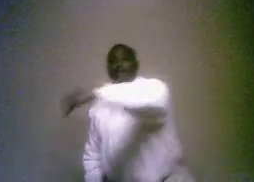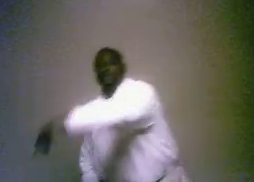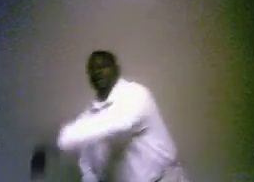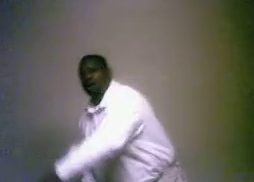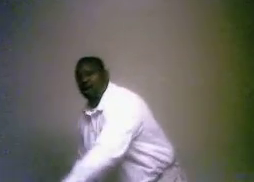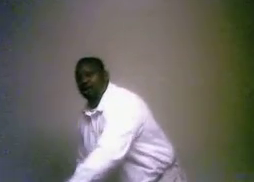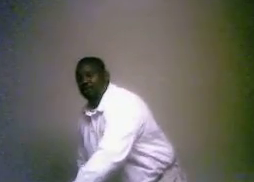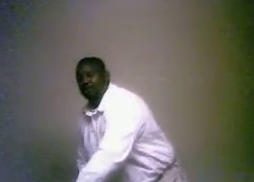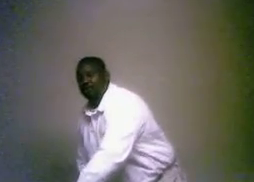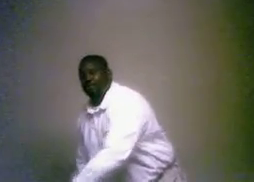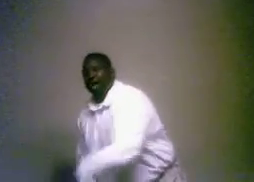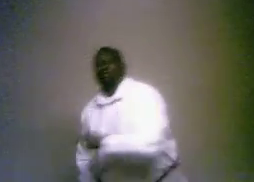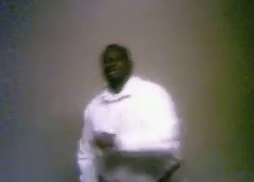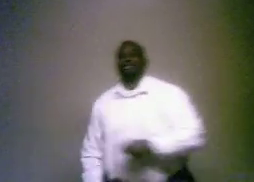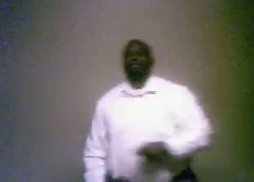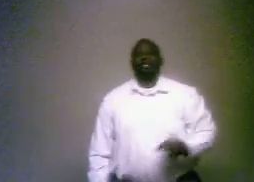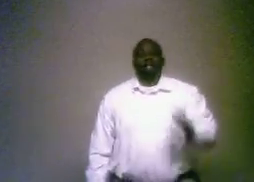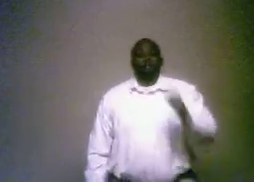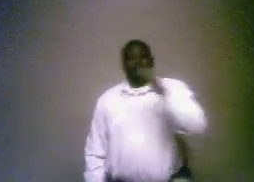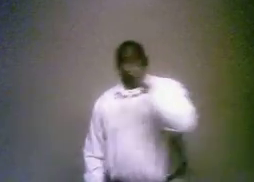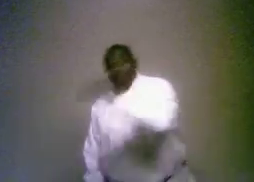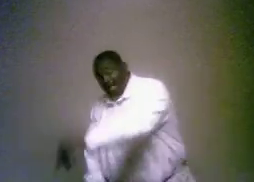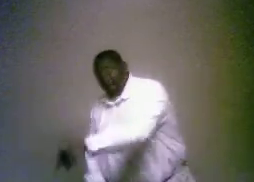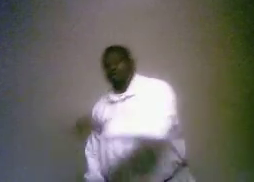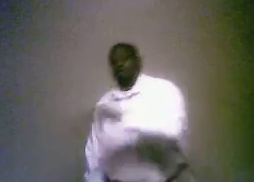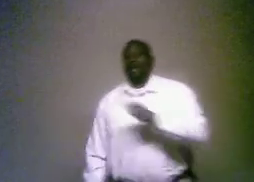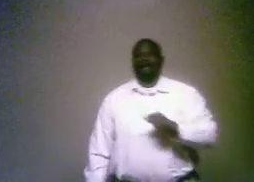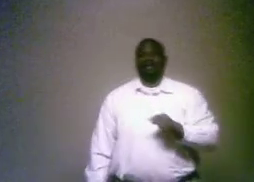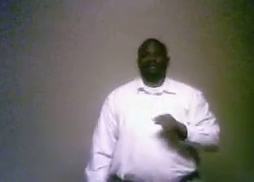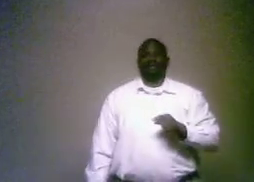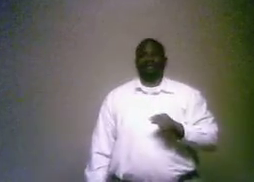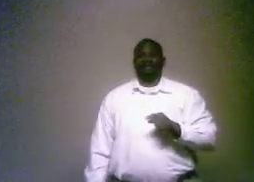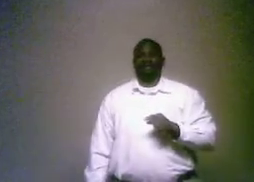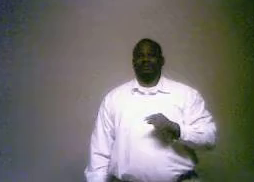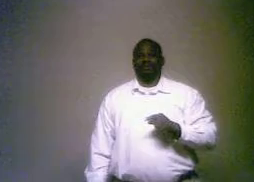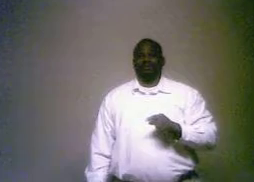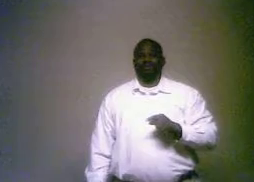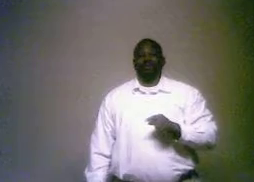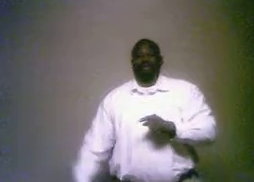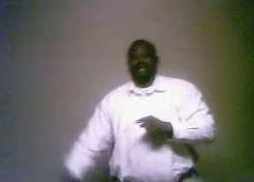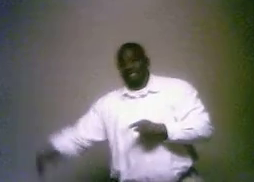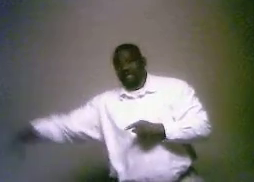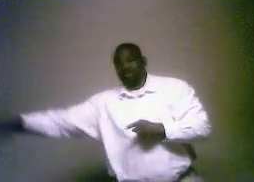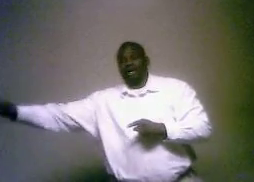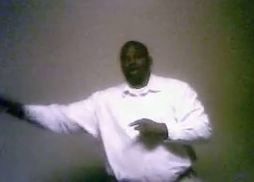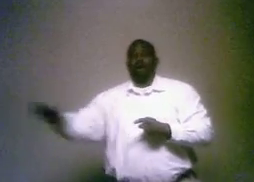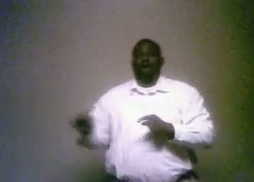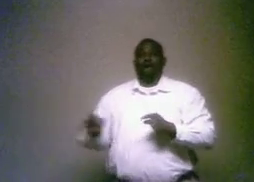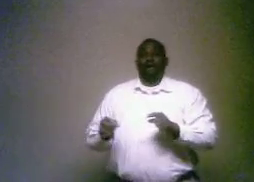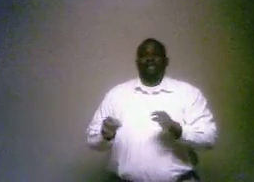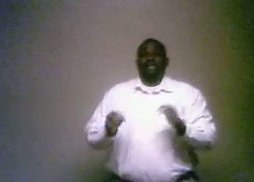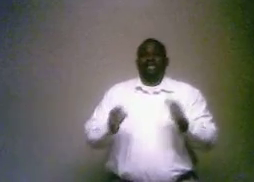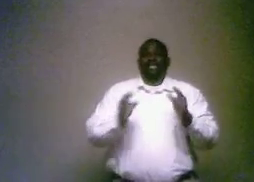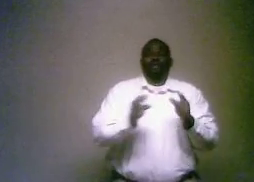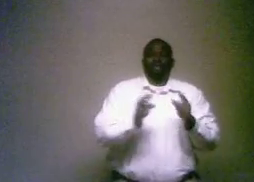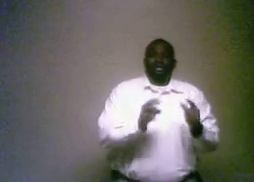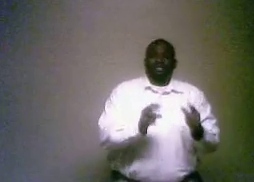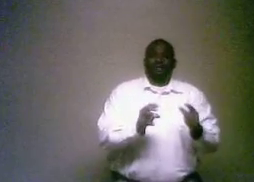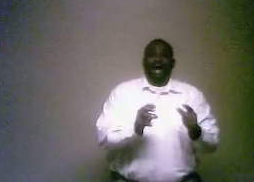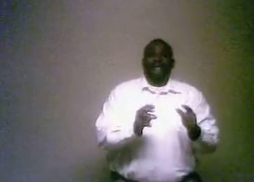your baptism that brings you into the body. Okay. You have to continue there on. But to get you into the body,